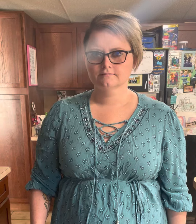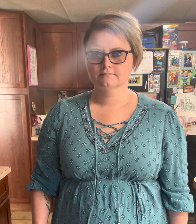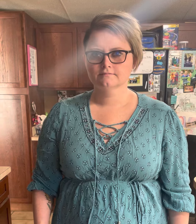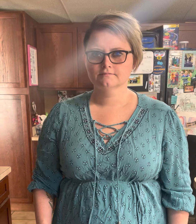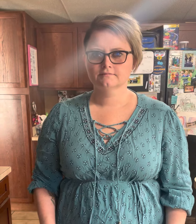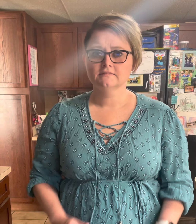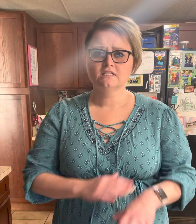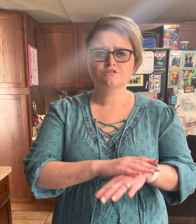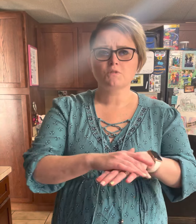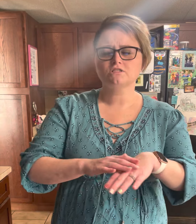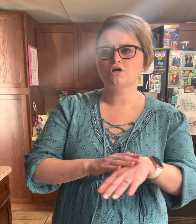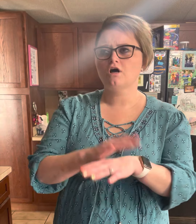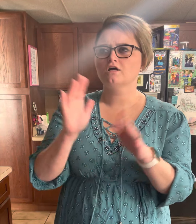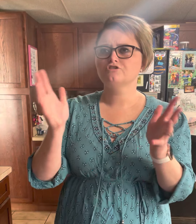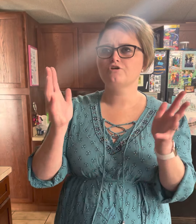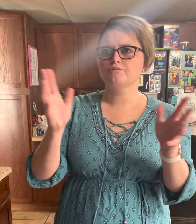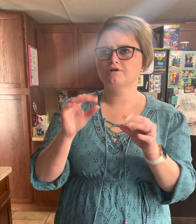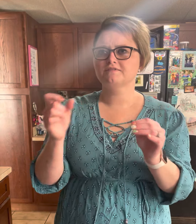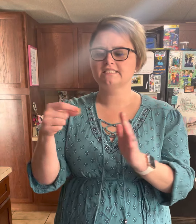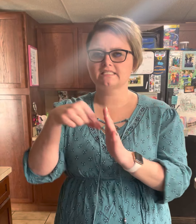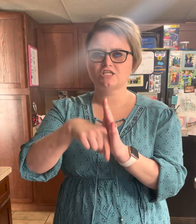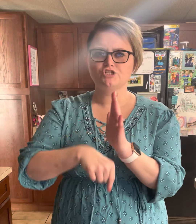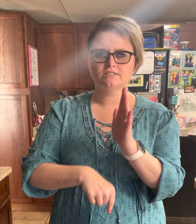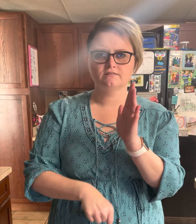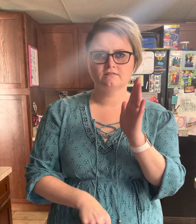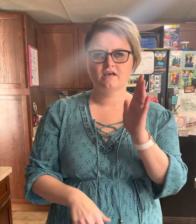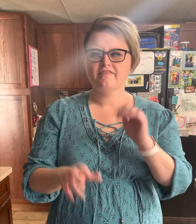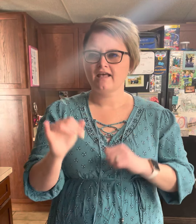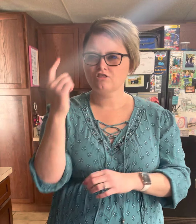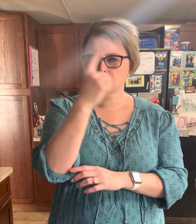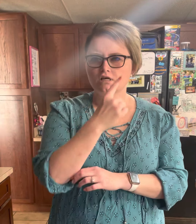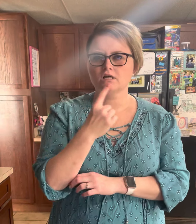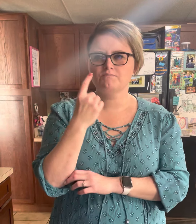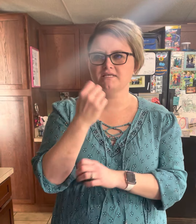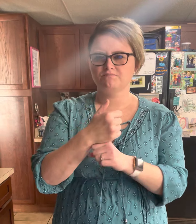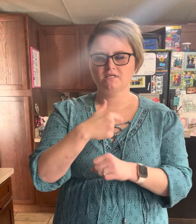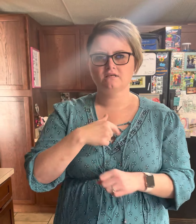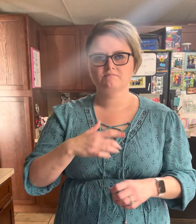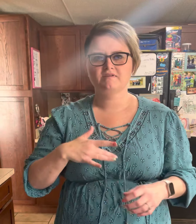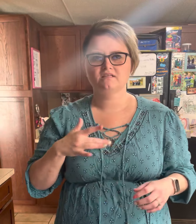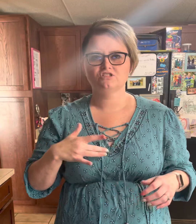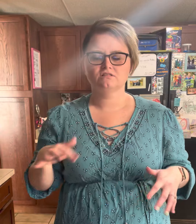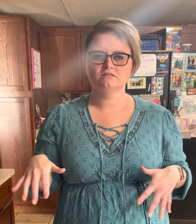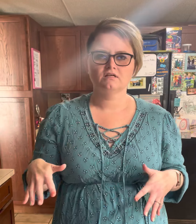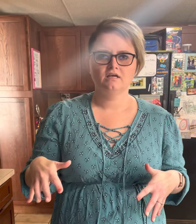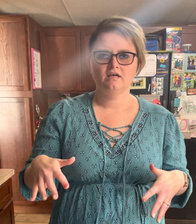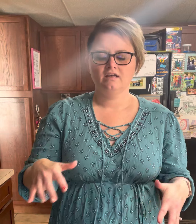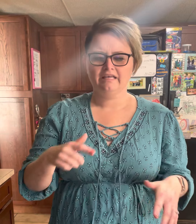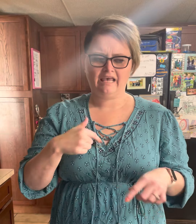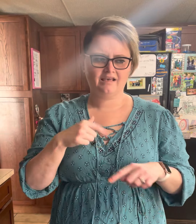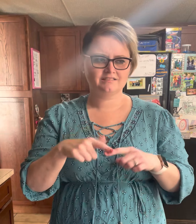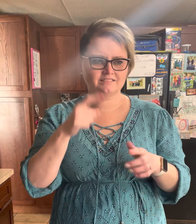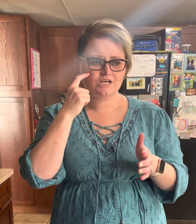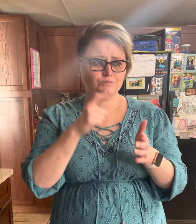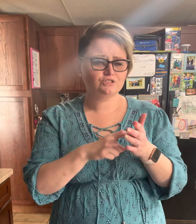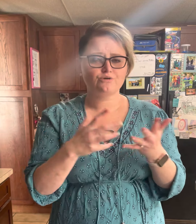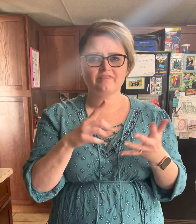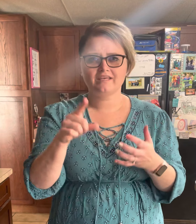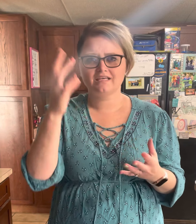Small talk, no conversation, that look makes me impatient I can't tell what you're thinking,